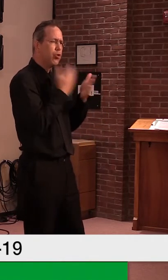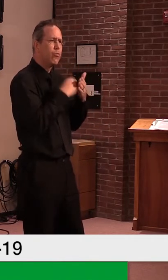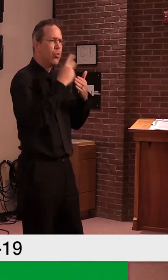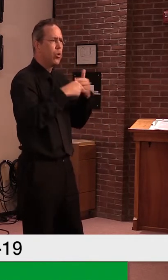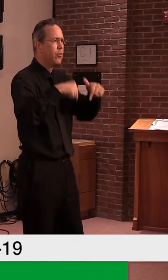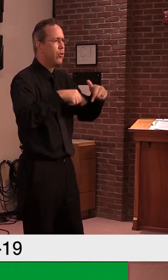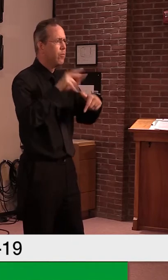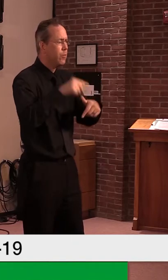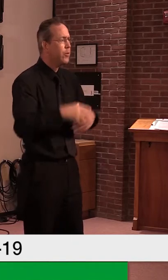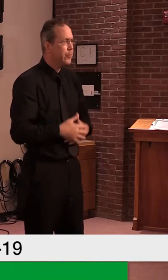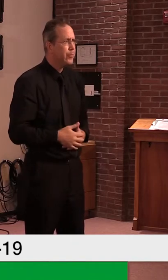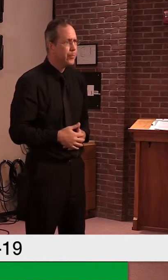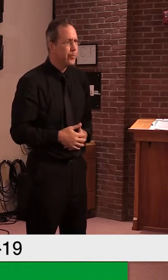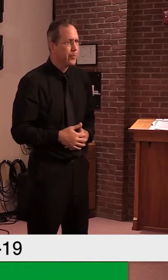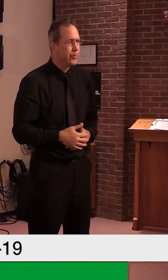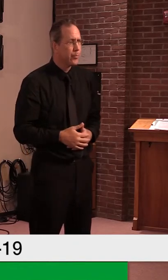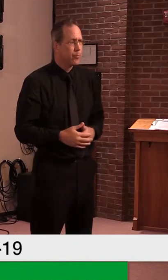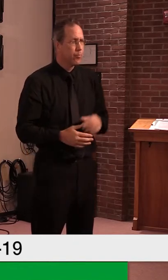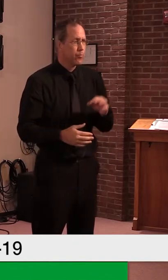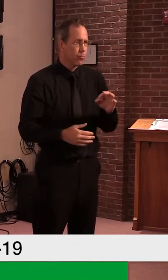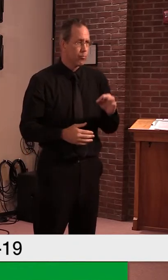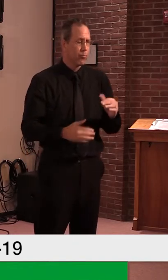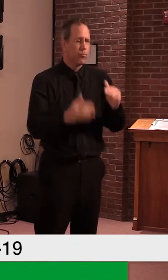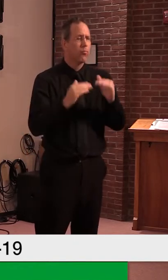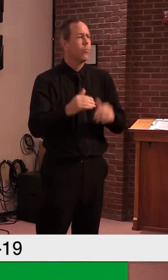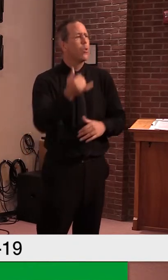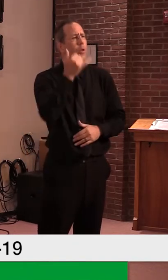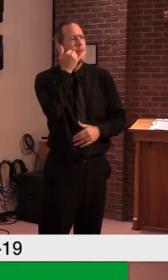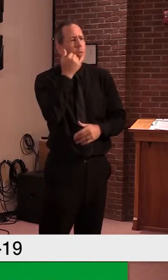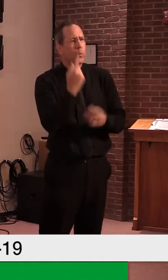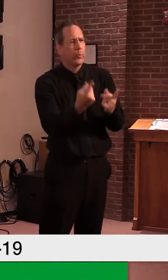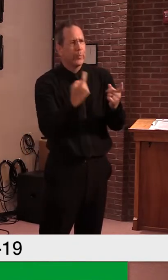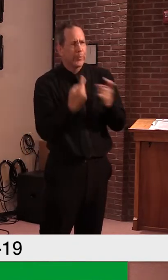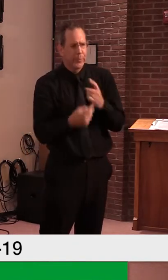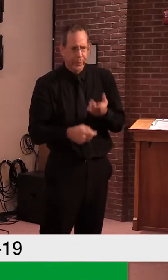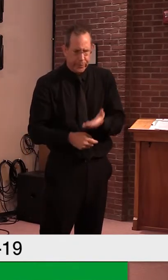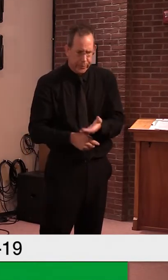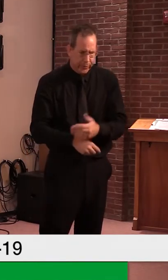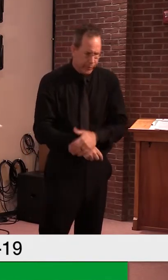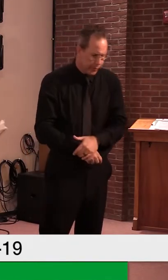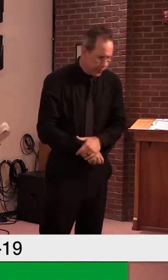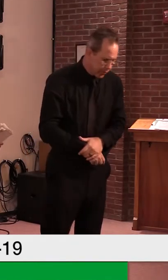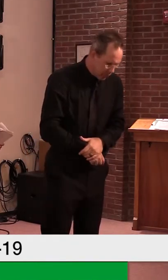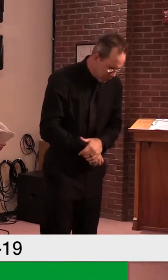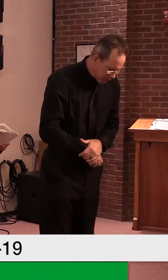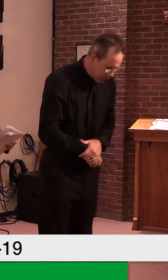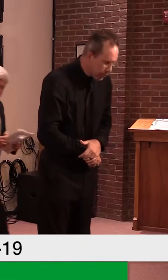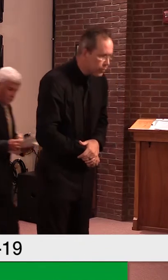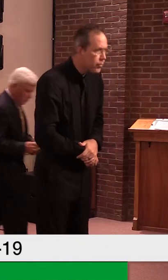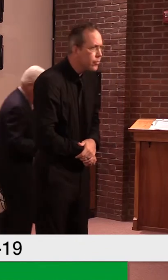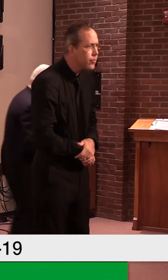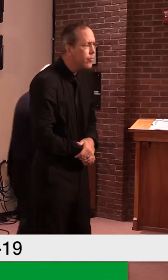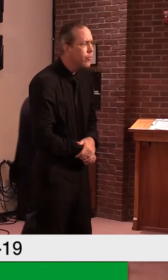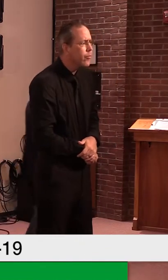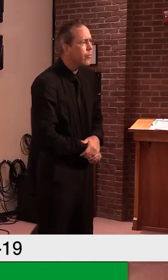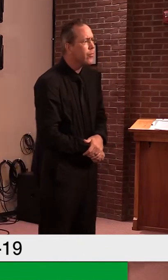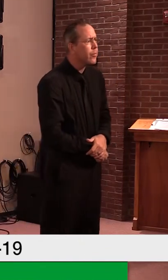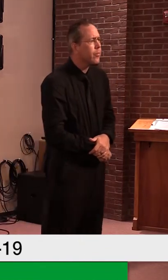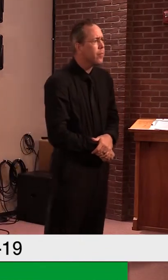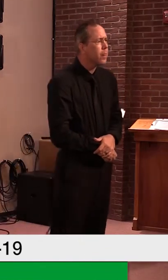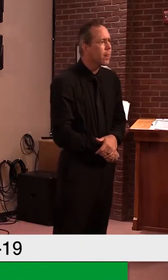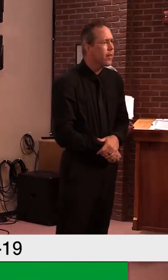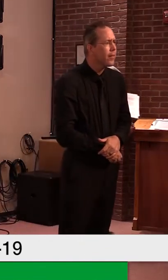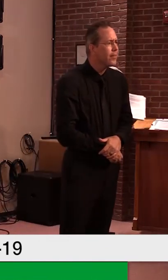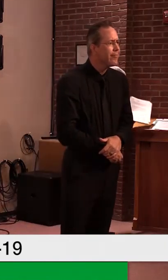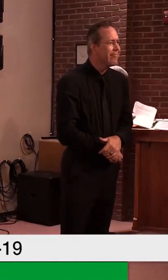All right. Moving to the phone. We'll start with Mike Donahue, the Islander. If I could just before Mike, uh, asked this question, I